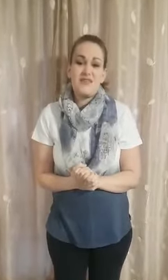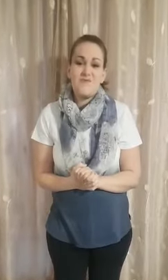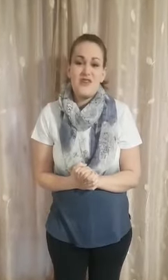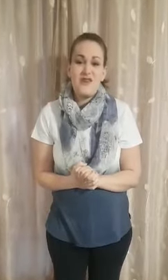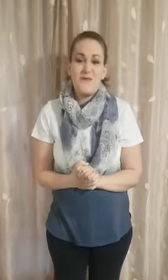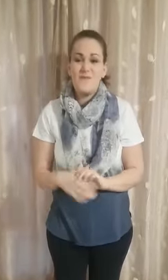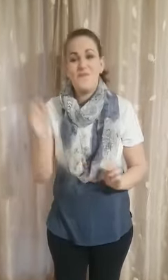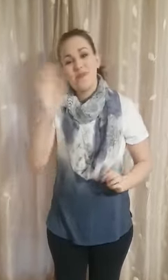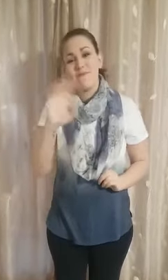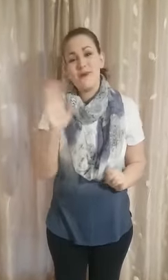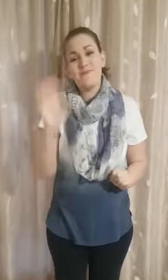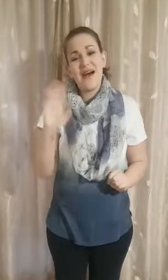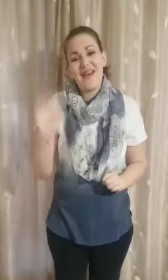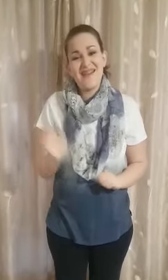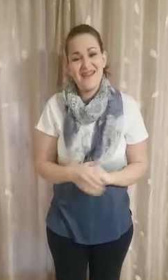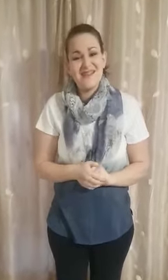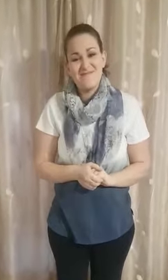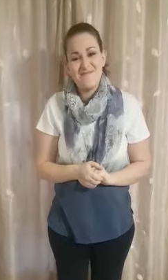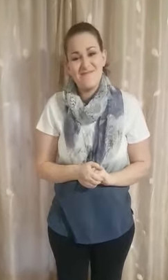video. Bye-bye.-bye.-bye. Bye Bye you.